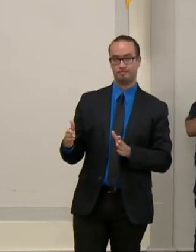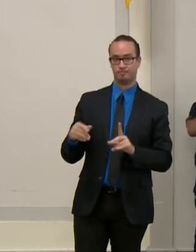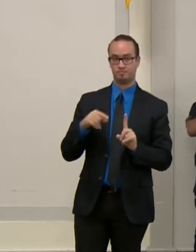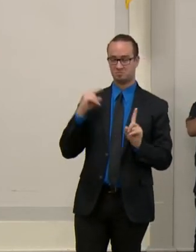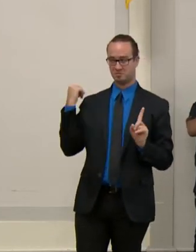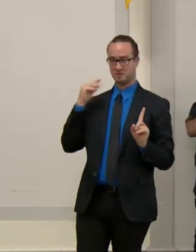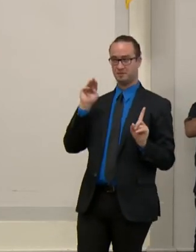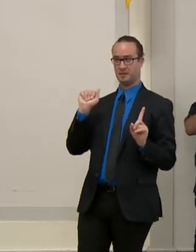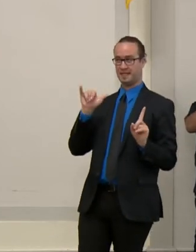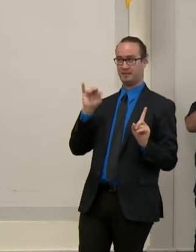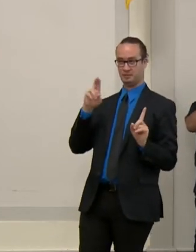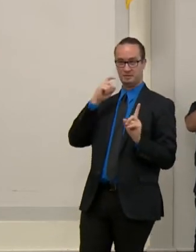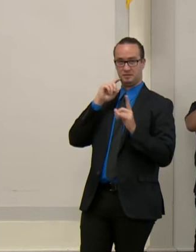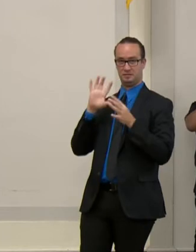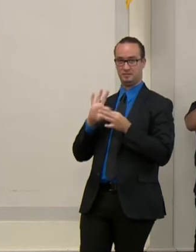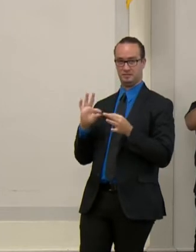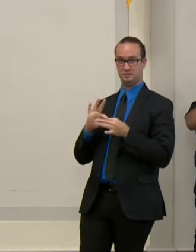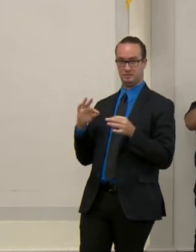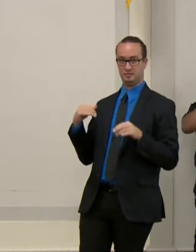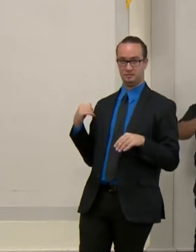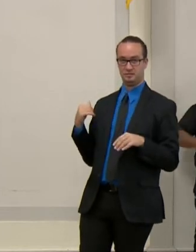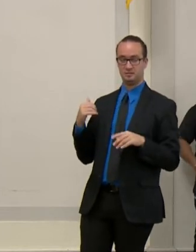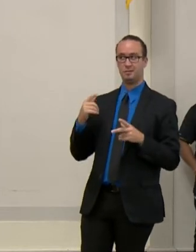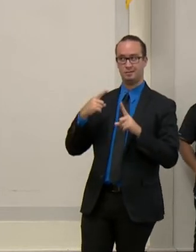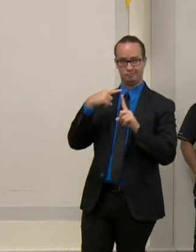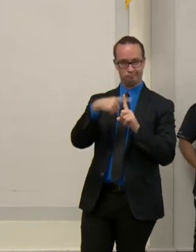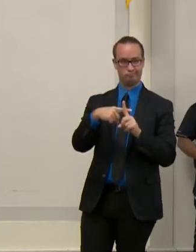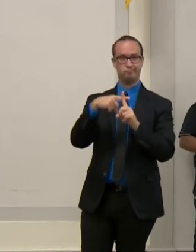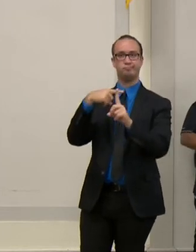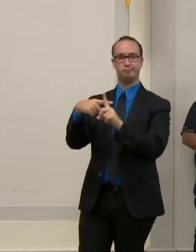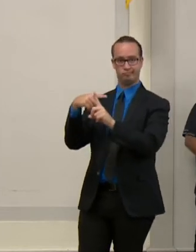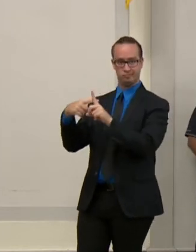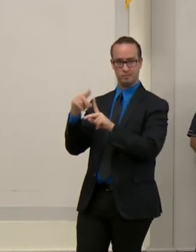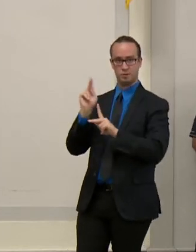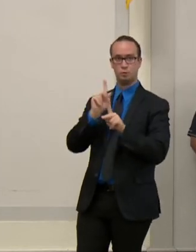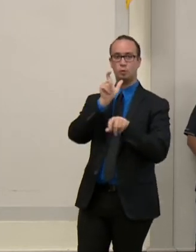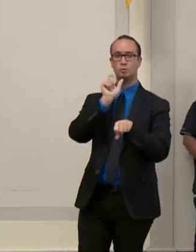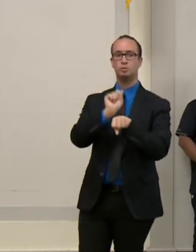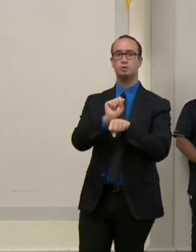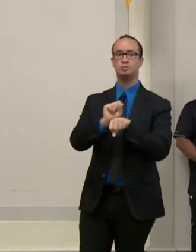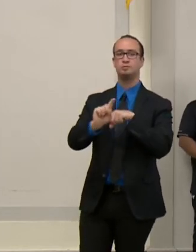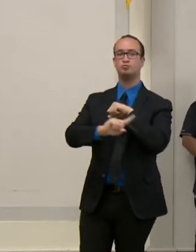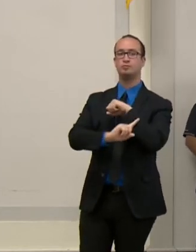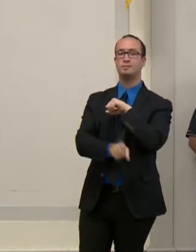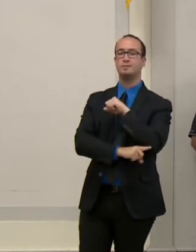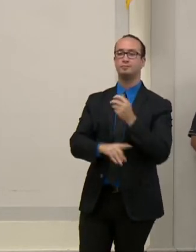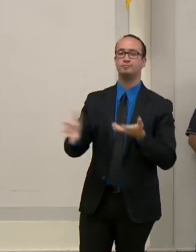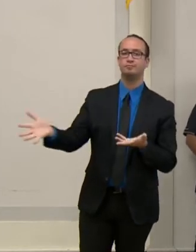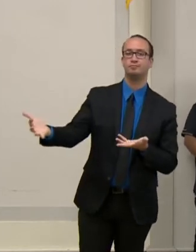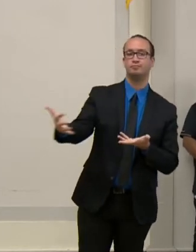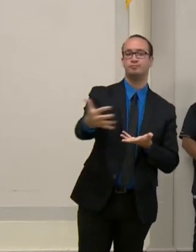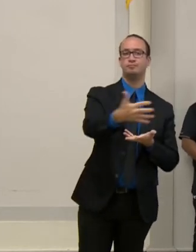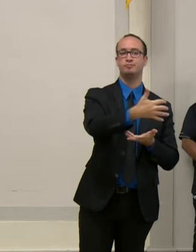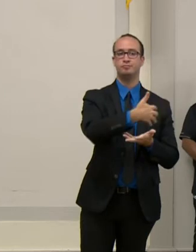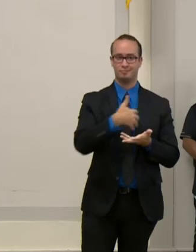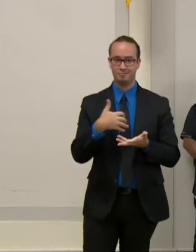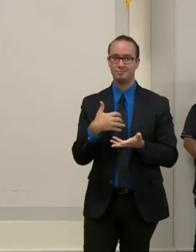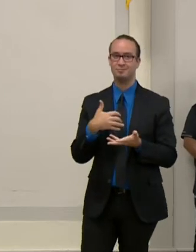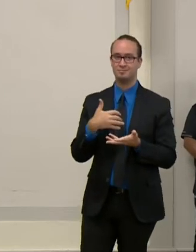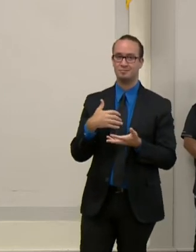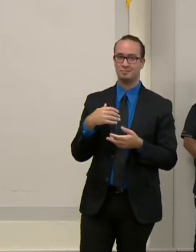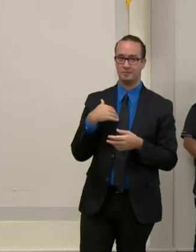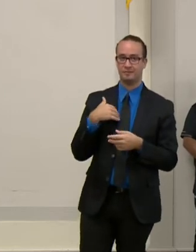cases of COVID and put things in perspective. For the curbside collection program, we require 230 employees